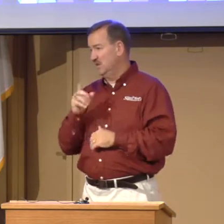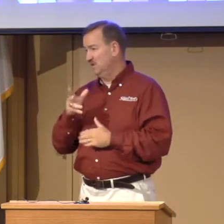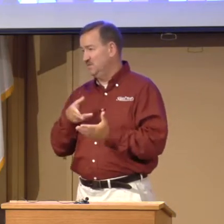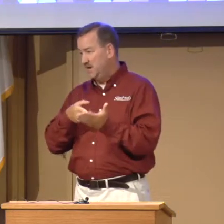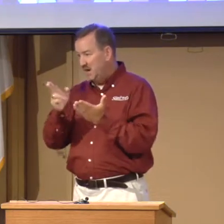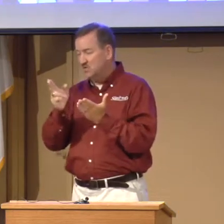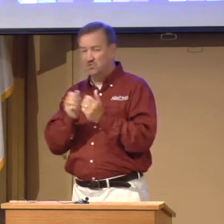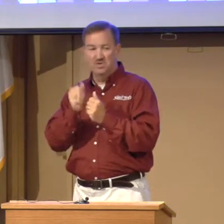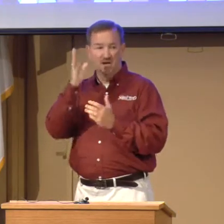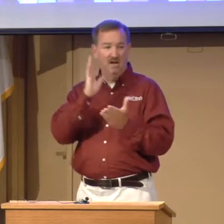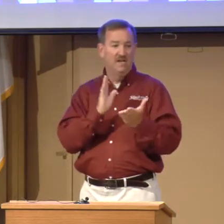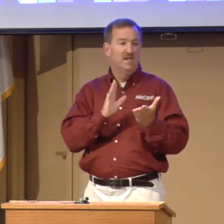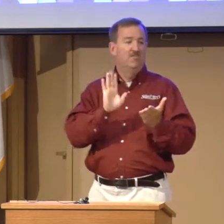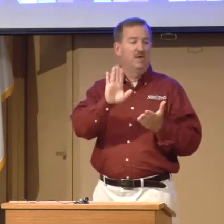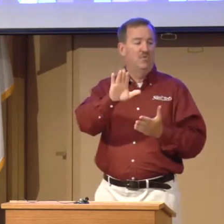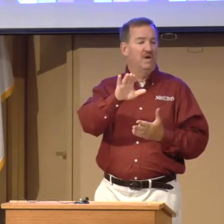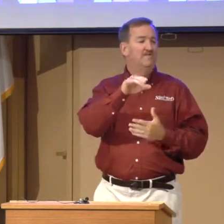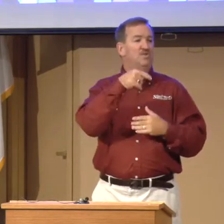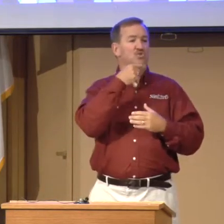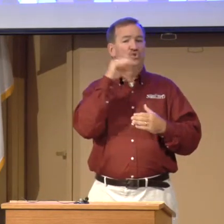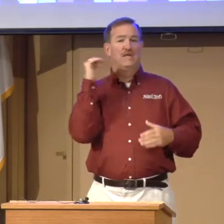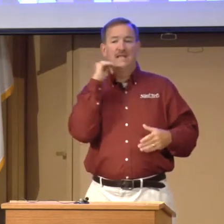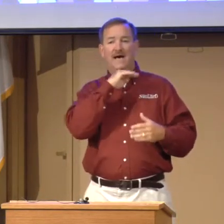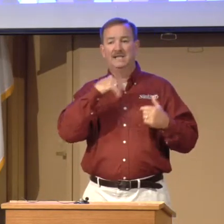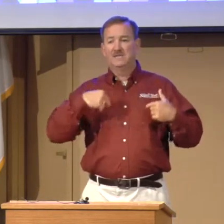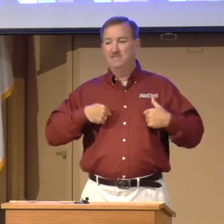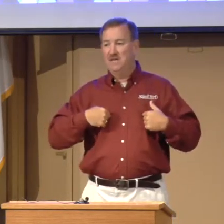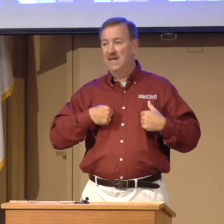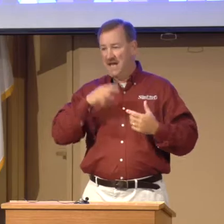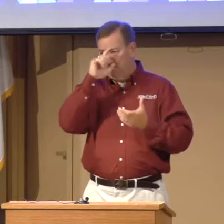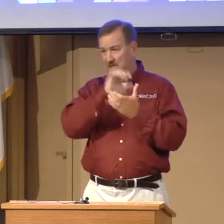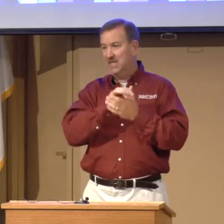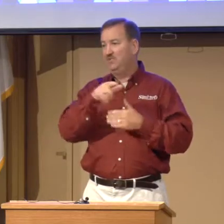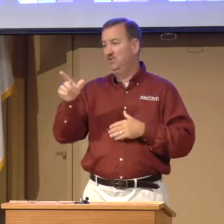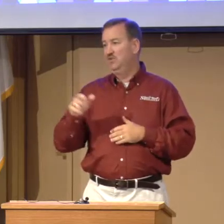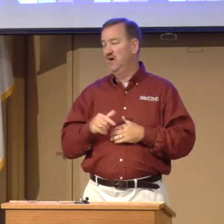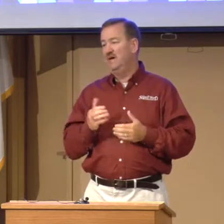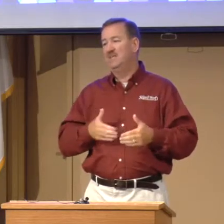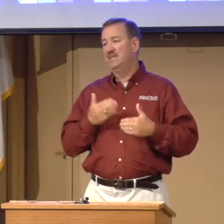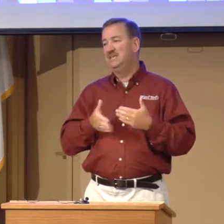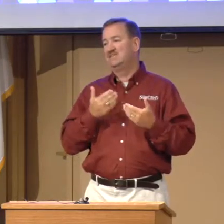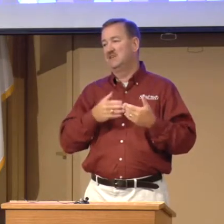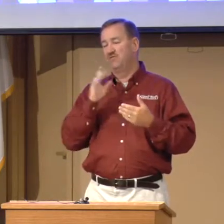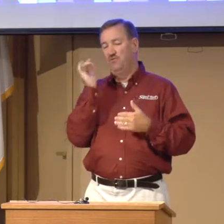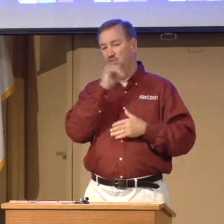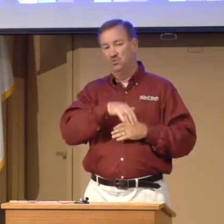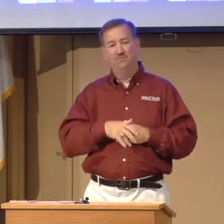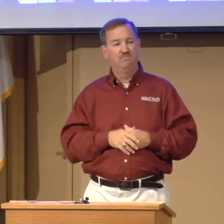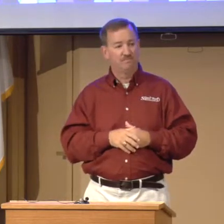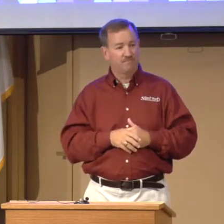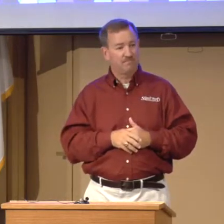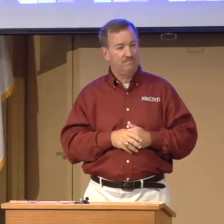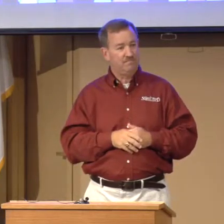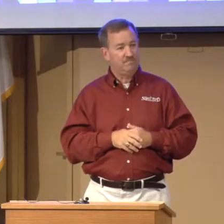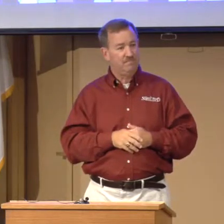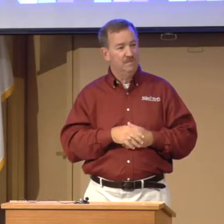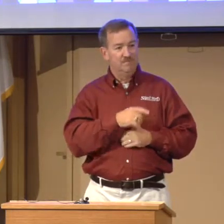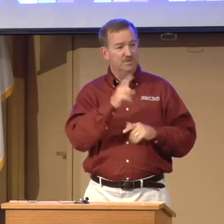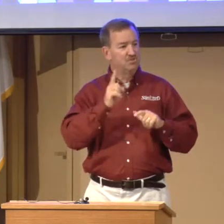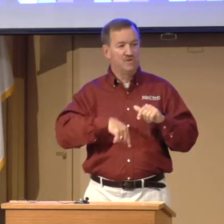all right? Be honest with God. By the way, you can lie to me and I'll believe you. I'm easily fooled. But you